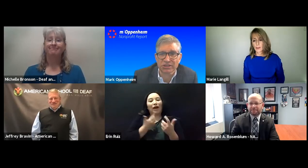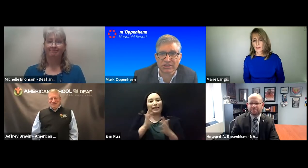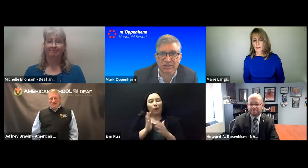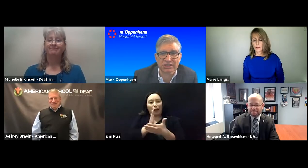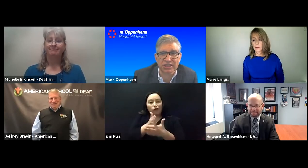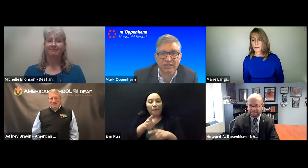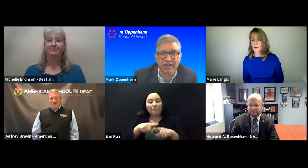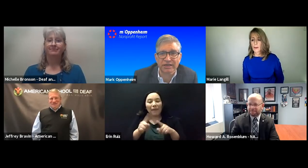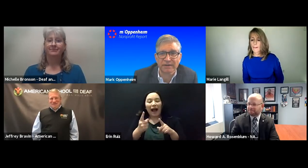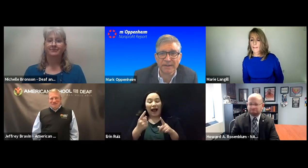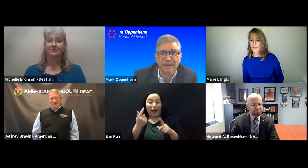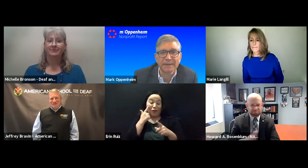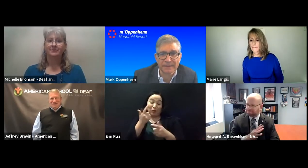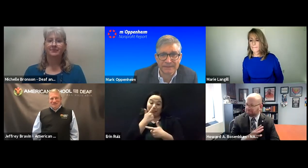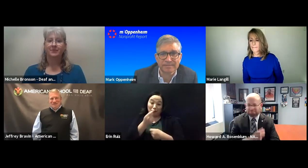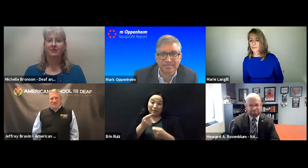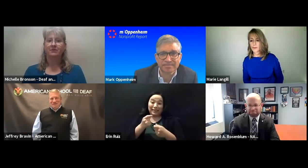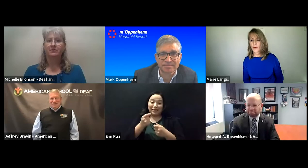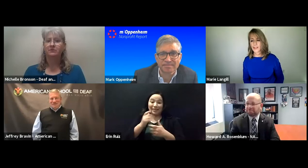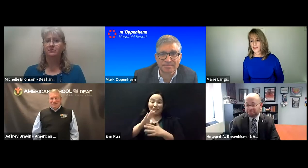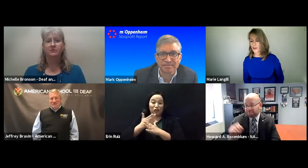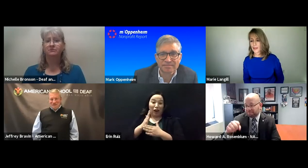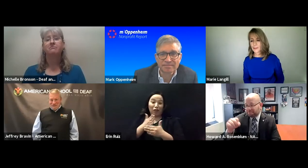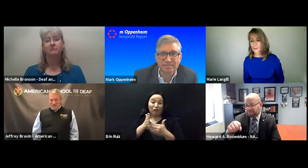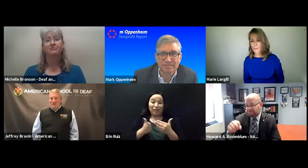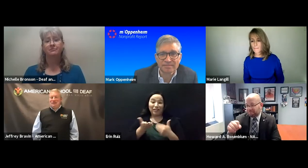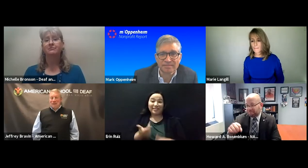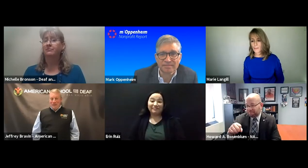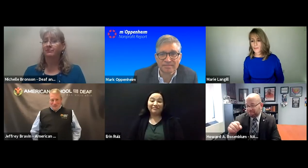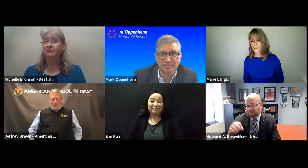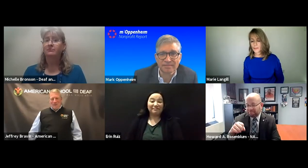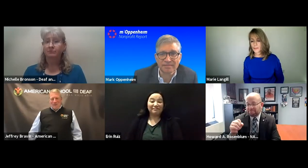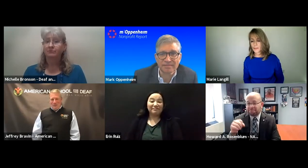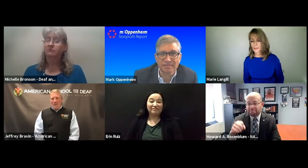interesting to just share that. Oh, that's fine.